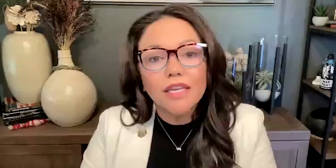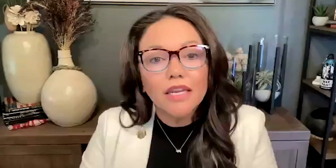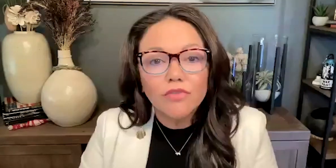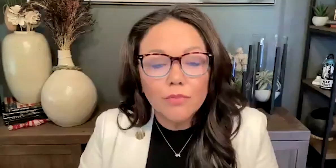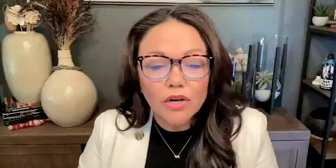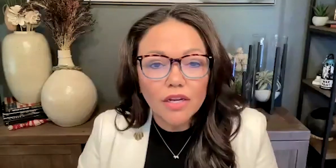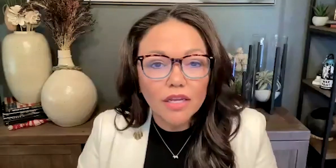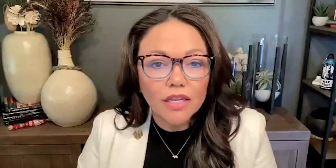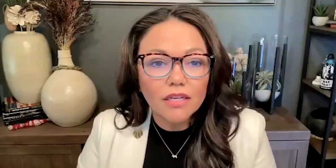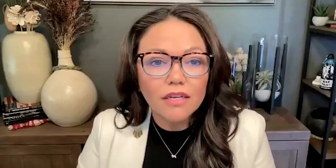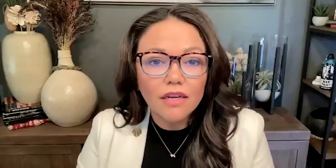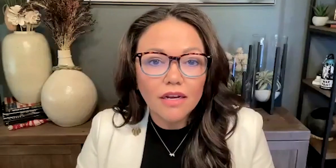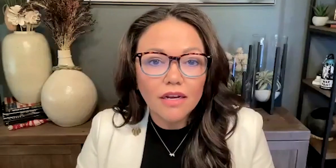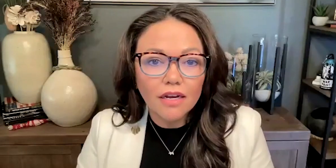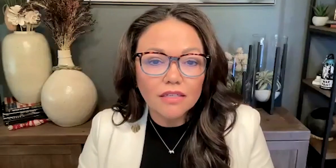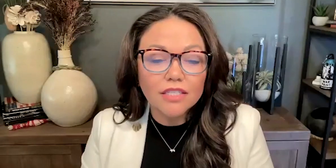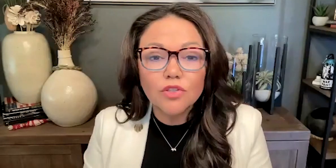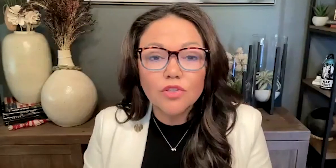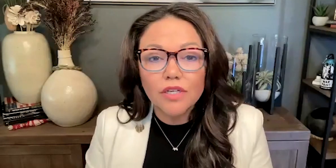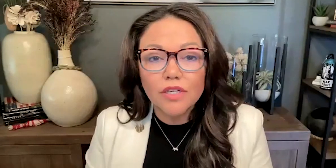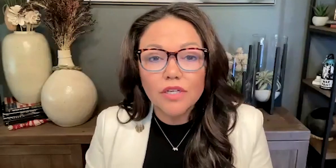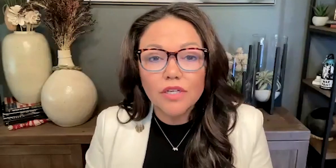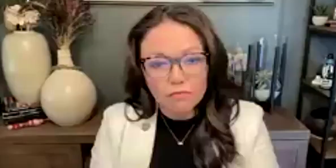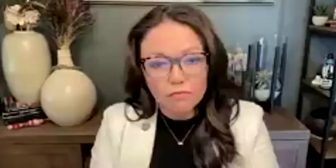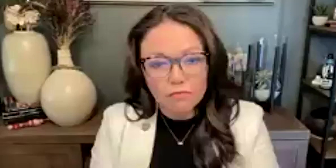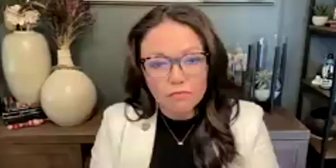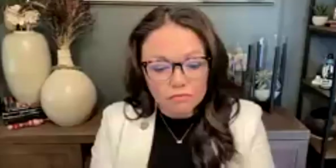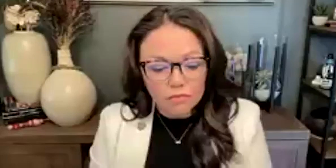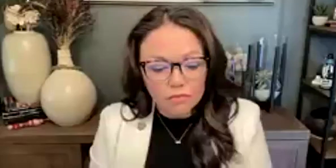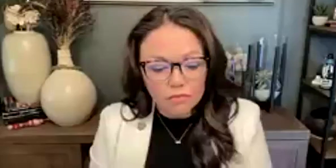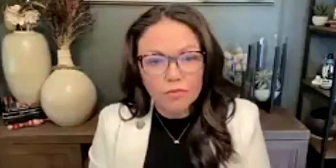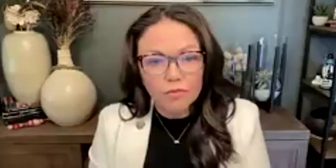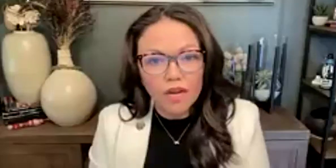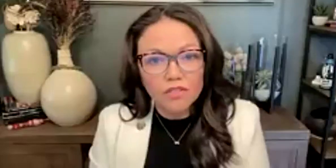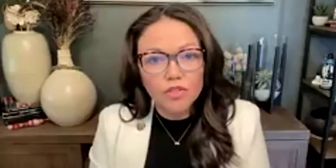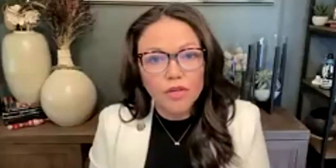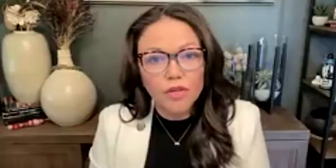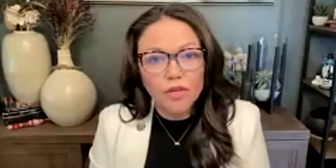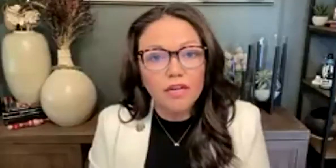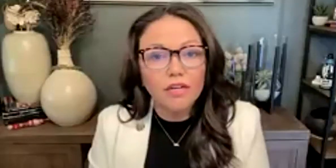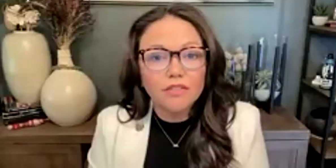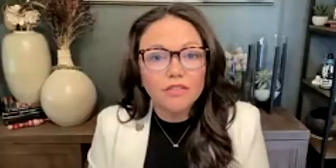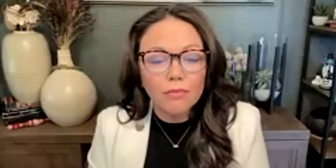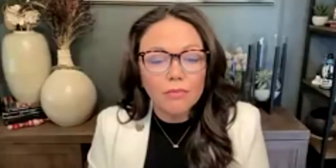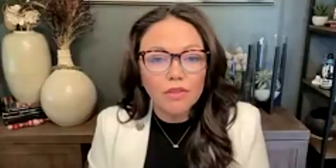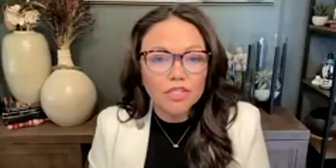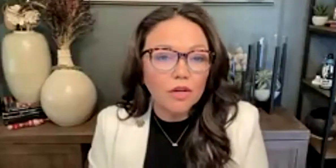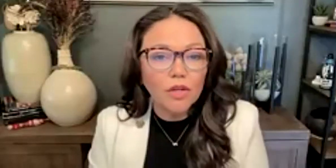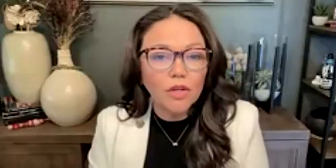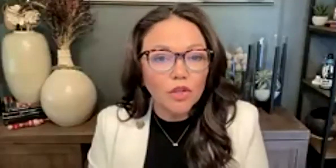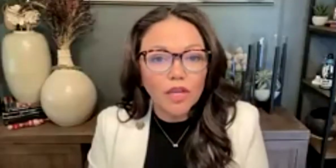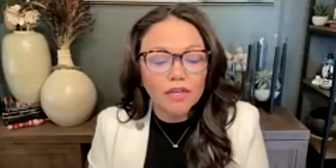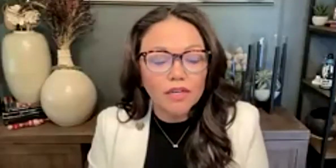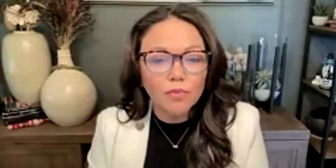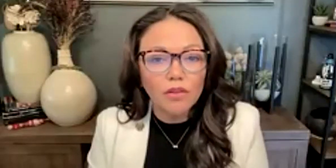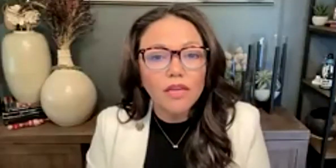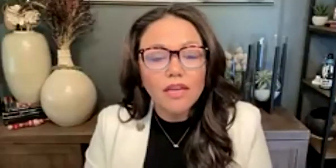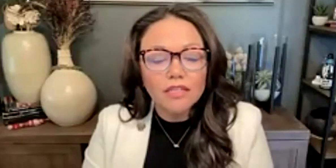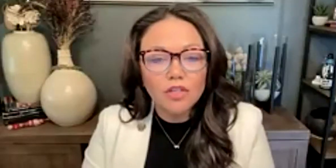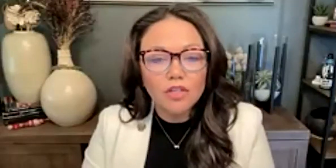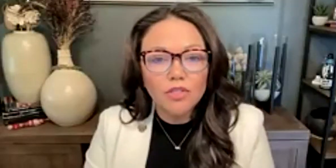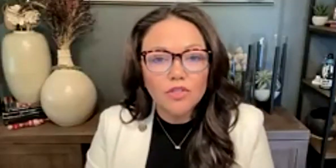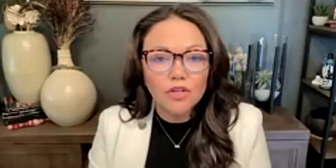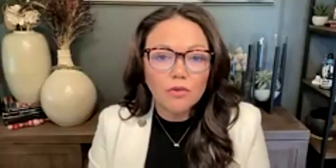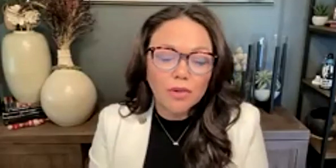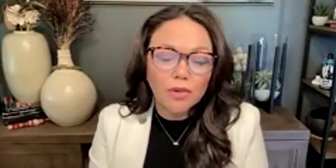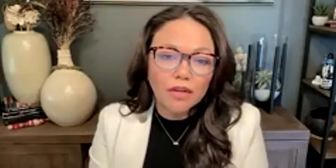Majority Native American districts or concentrated areas of population that could look at as well in